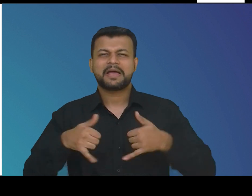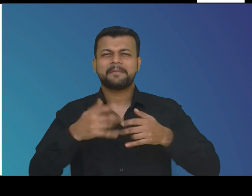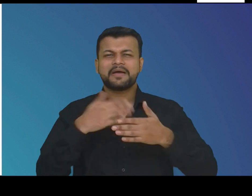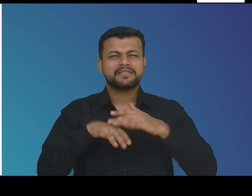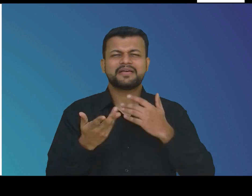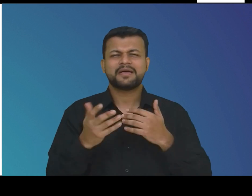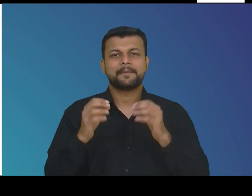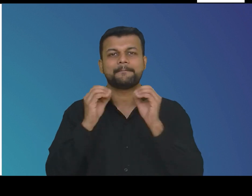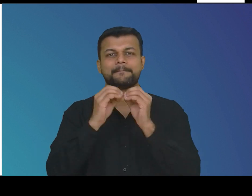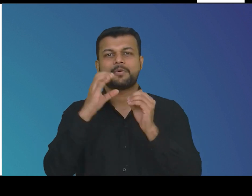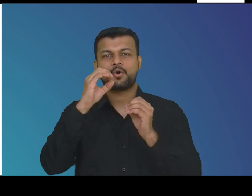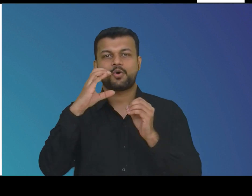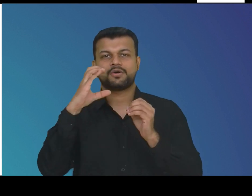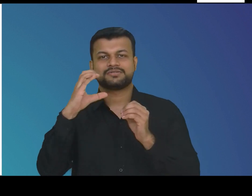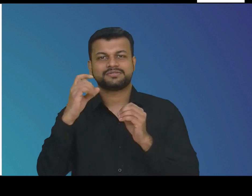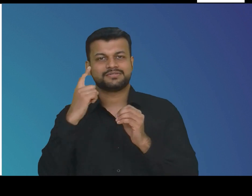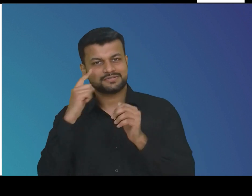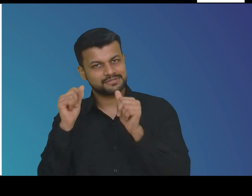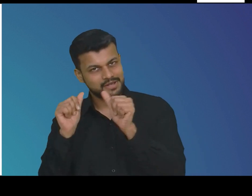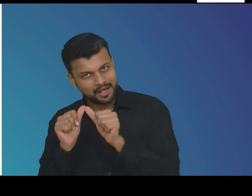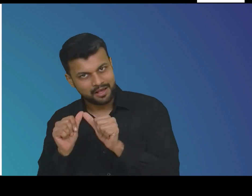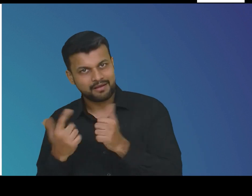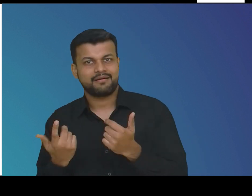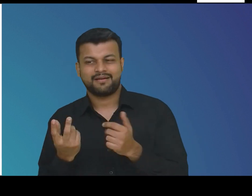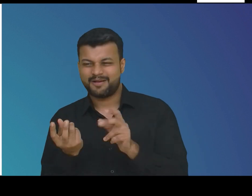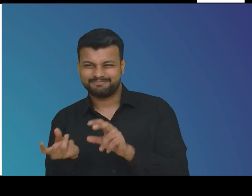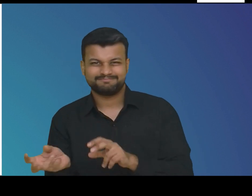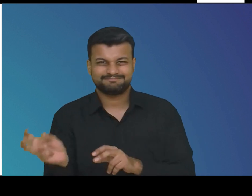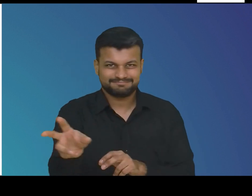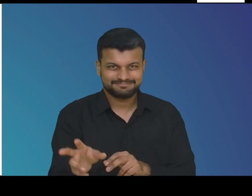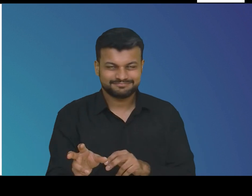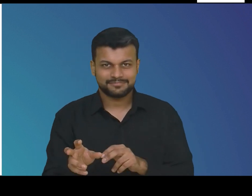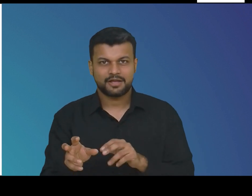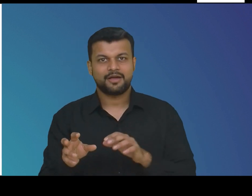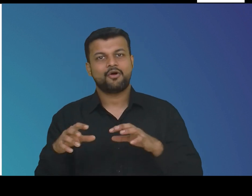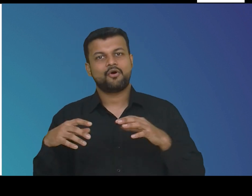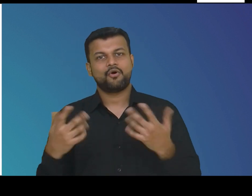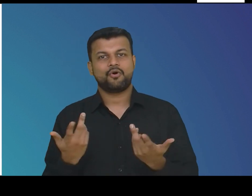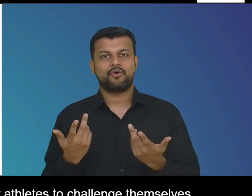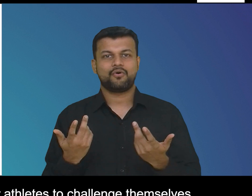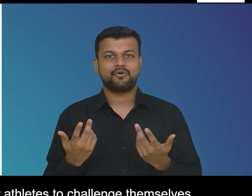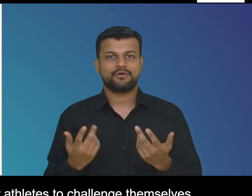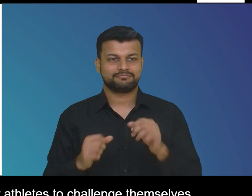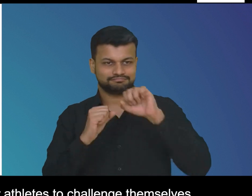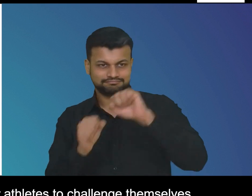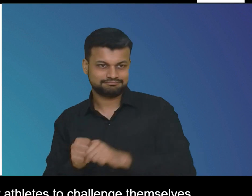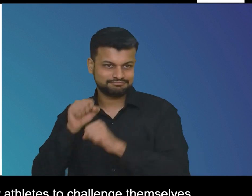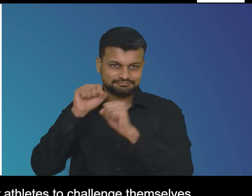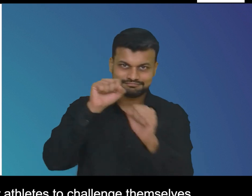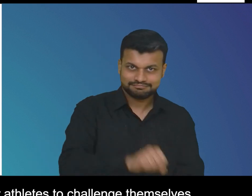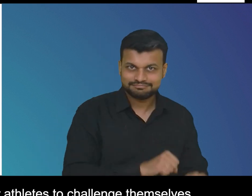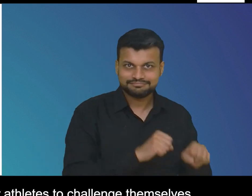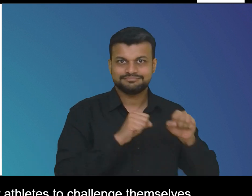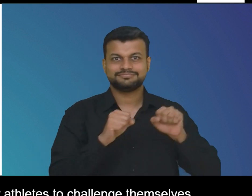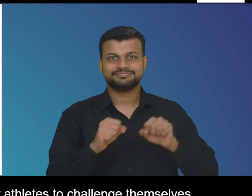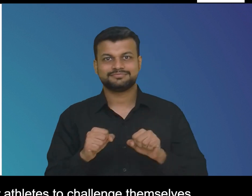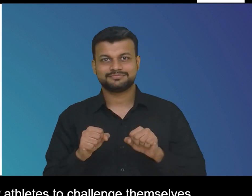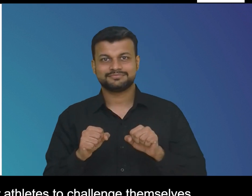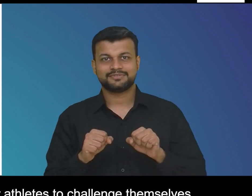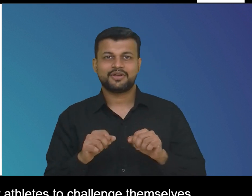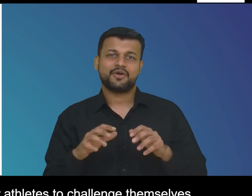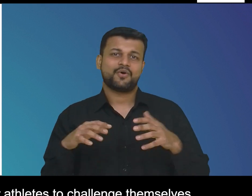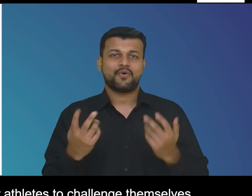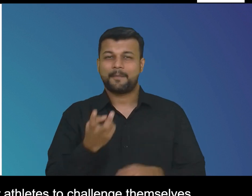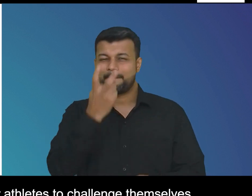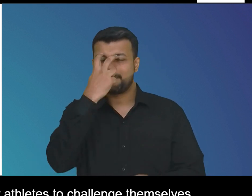sports that does not have an olympic counterpart to paracanoe and blind football every game opened new doors for athletes